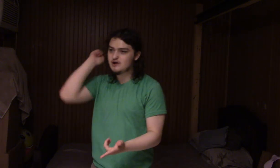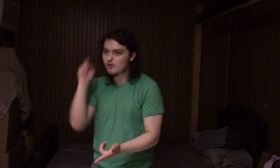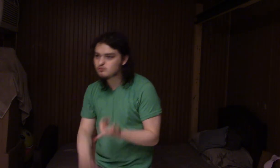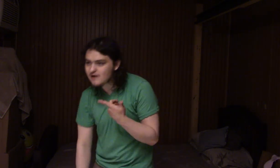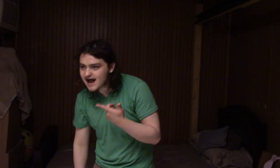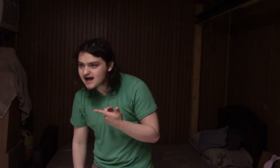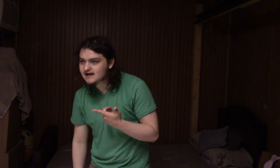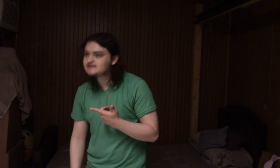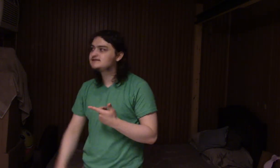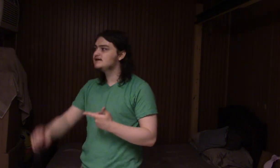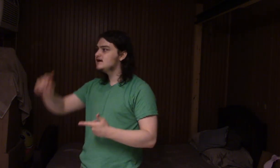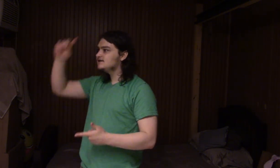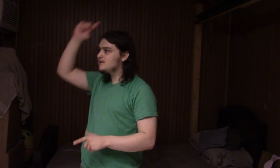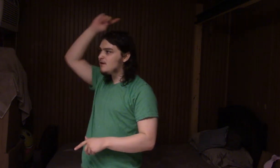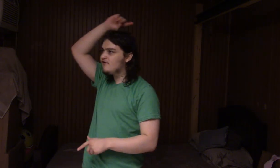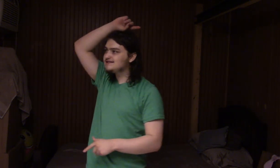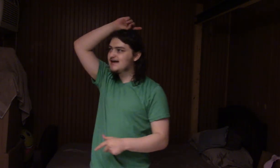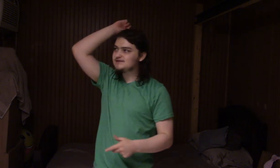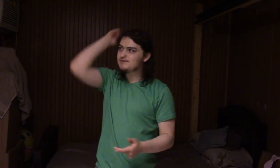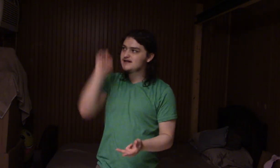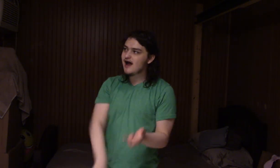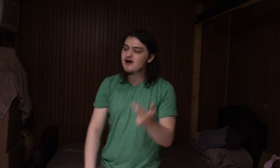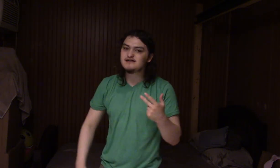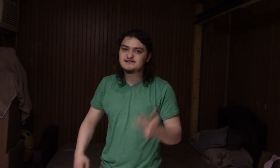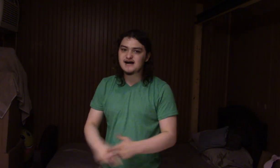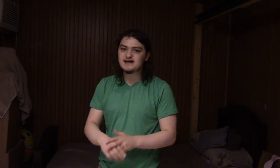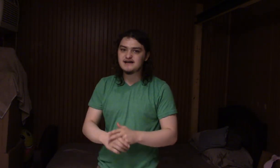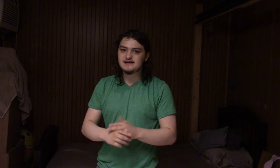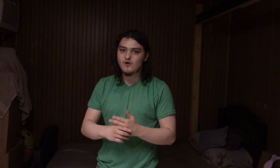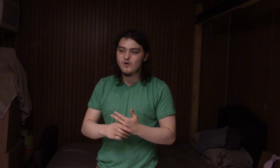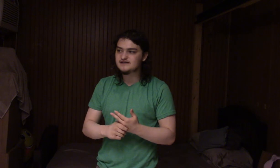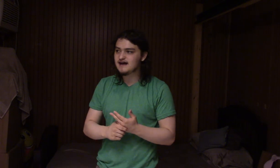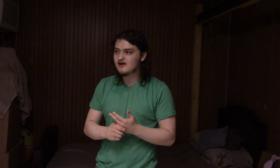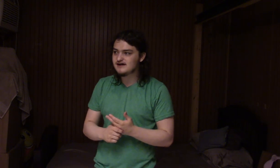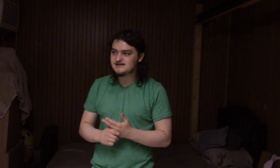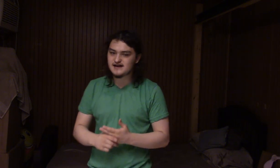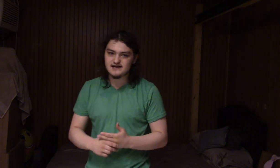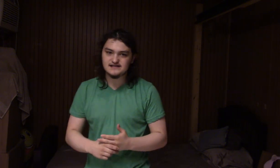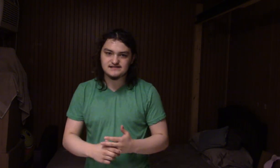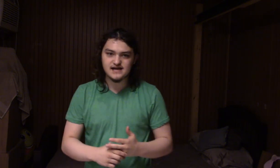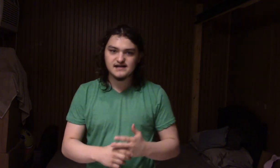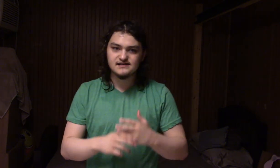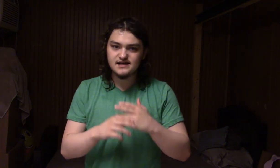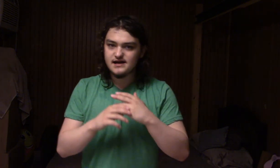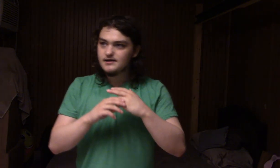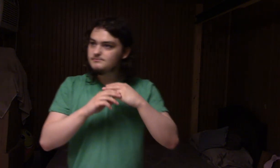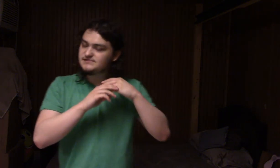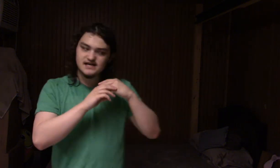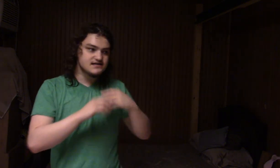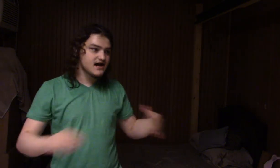harassed. Some of us have been, our identity, our whole entire identities did not